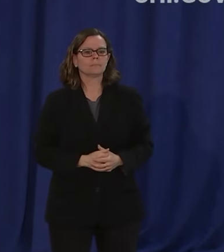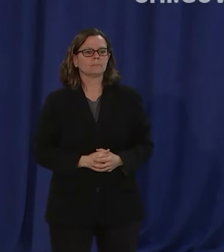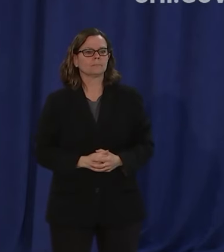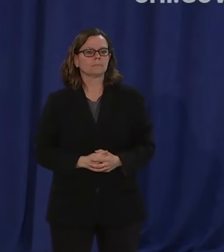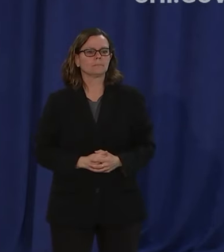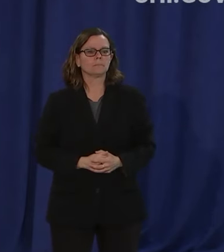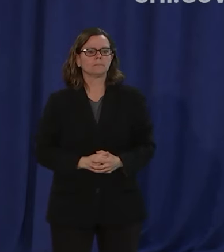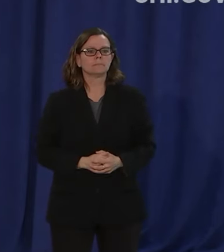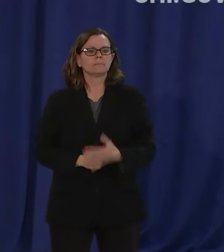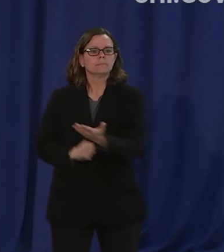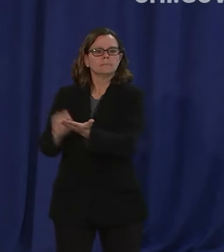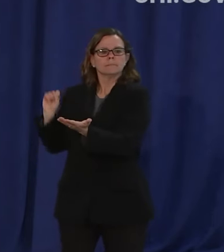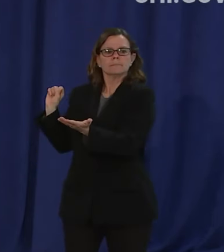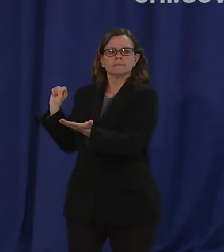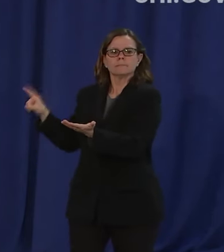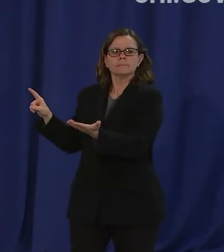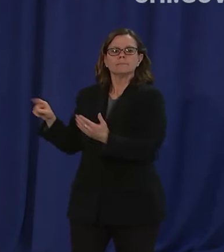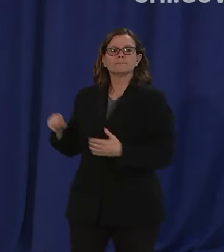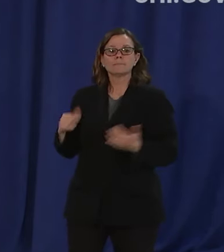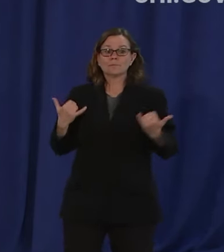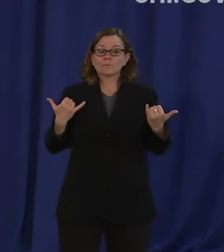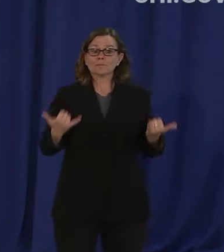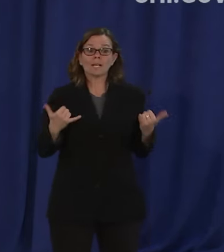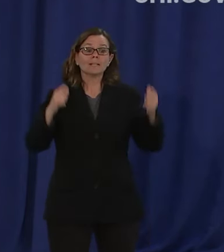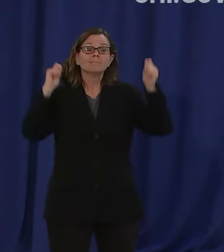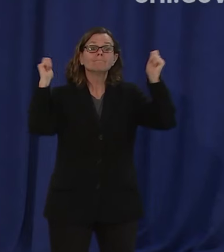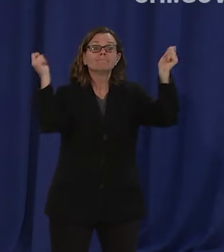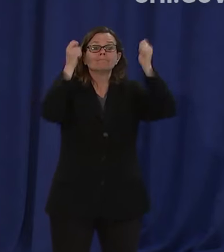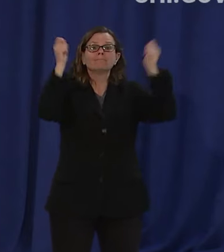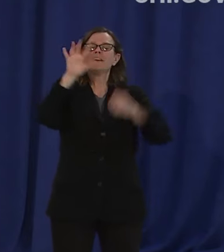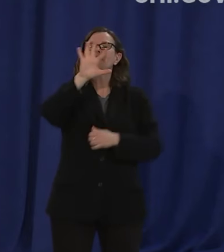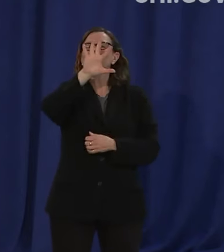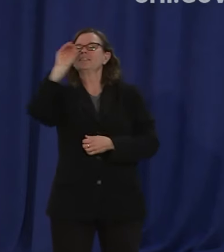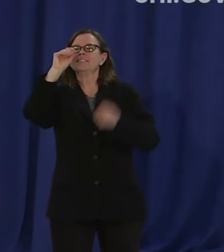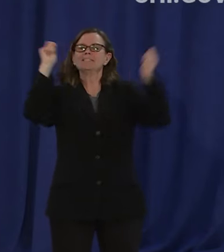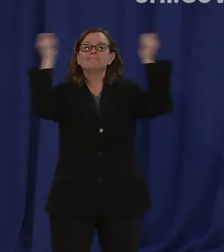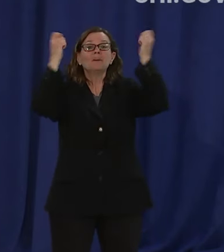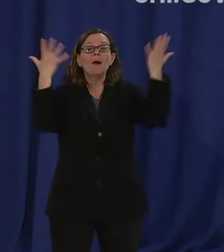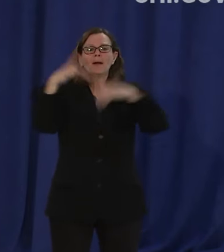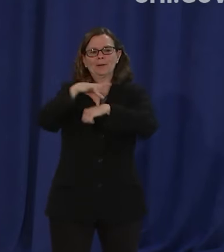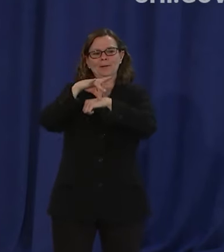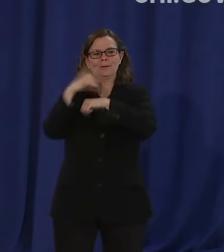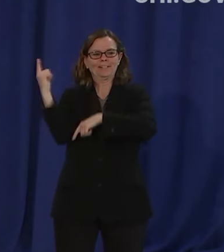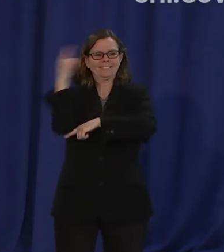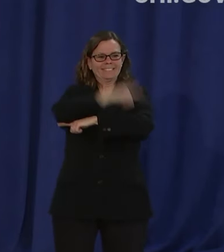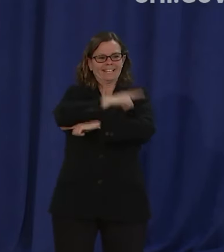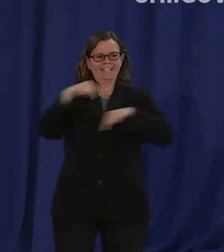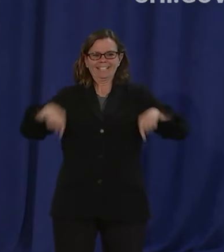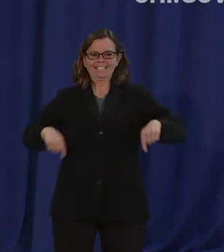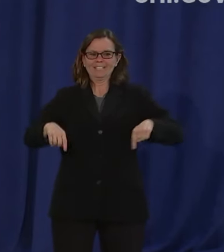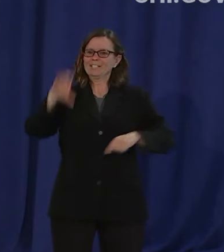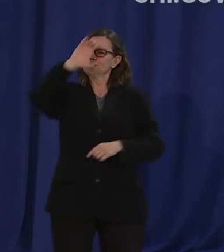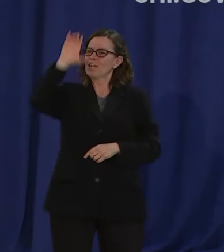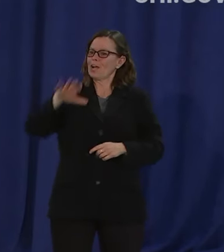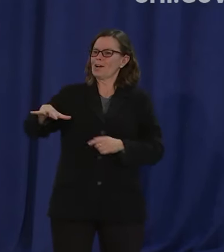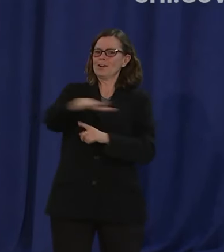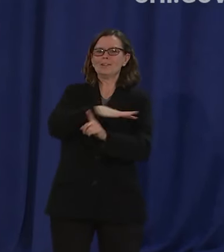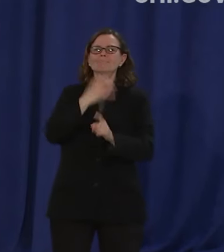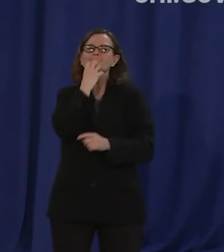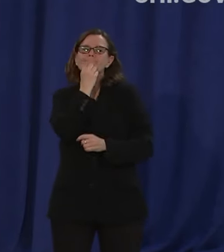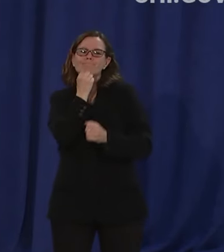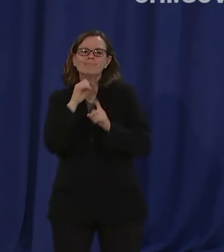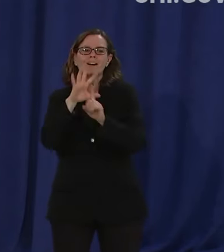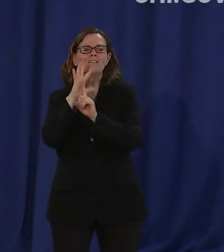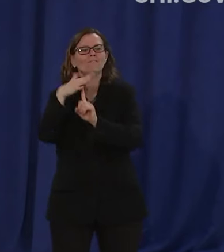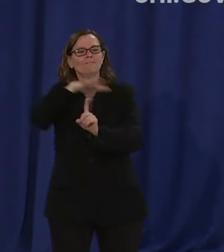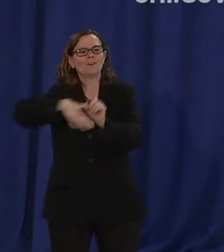anniversary of Earth Day what is your assessment of Chicago's environmental health and do you believe the lower carbon emissions we've seen